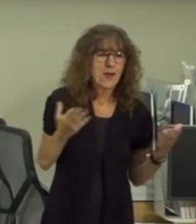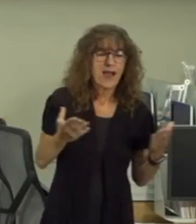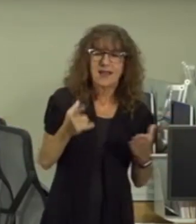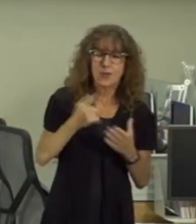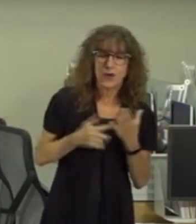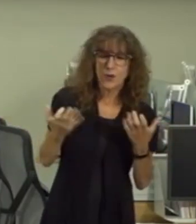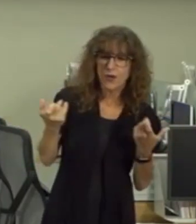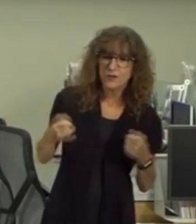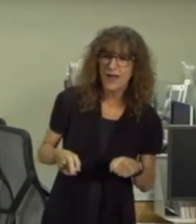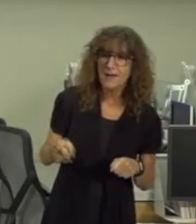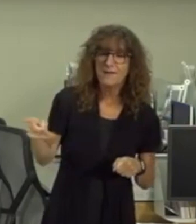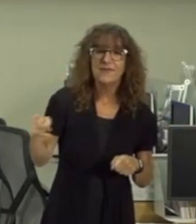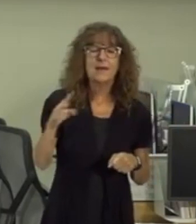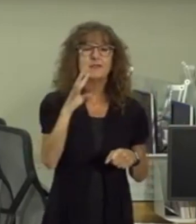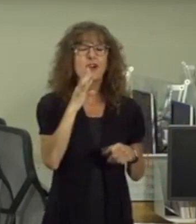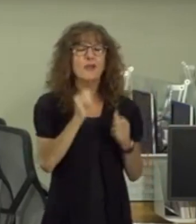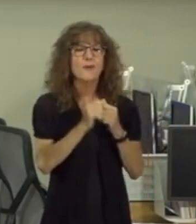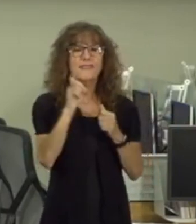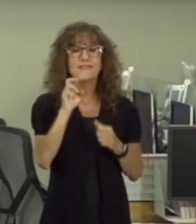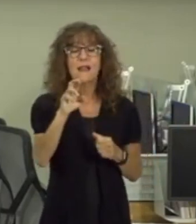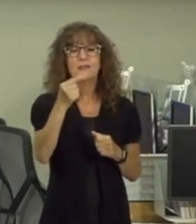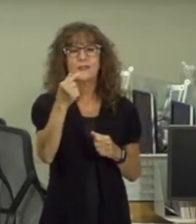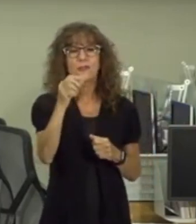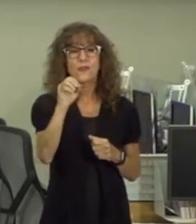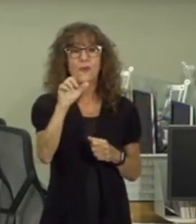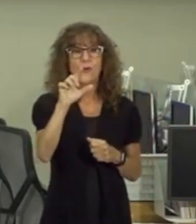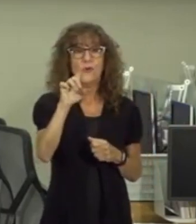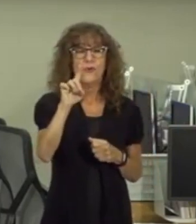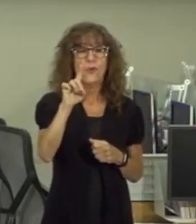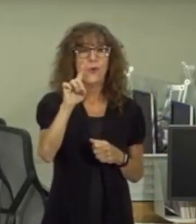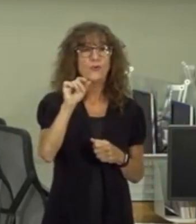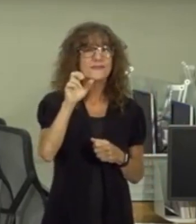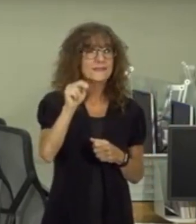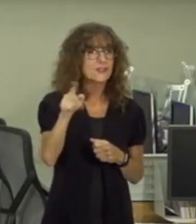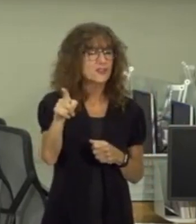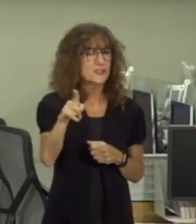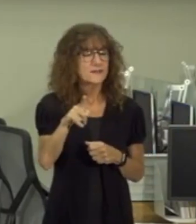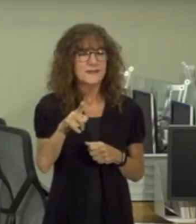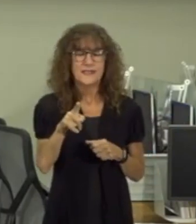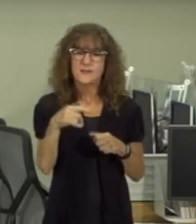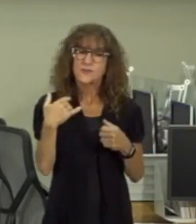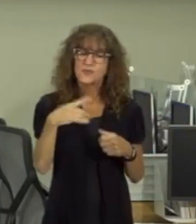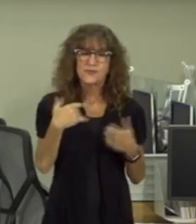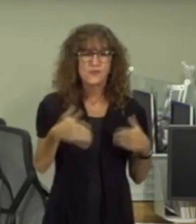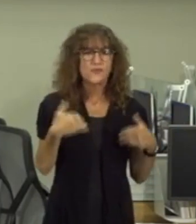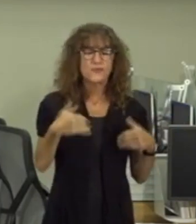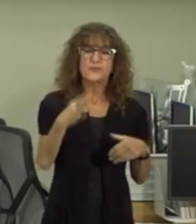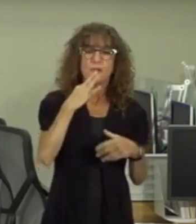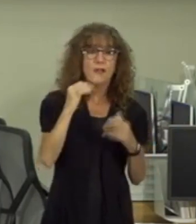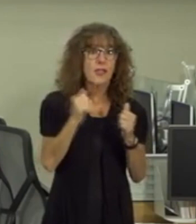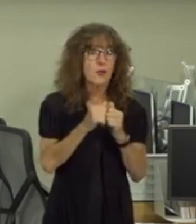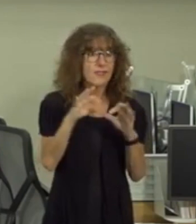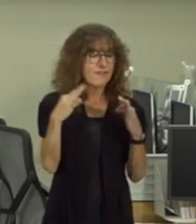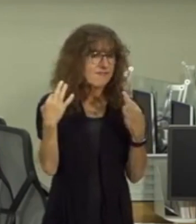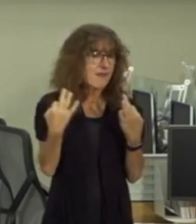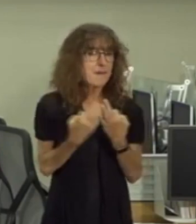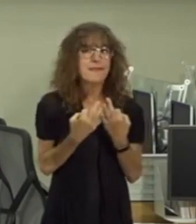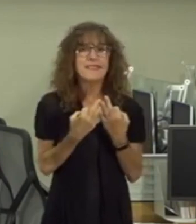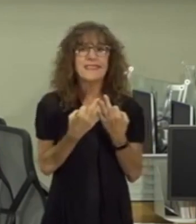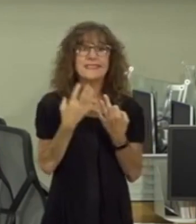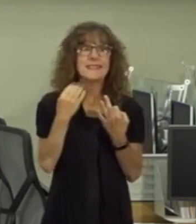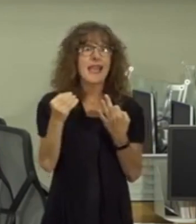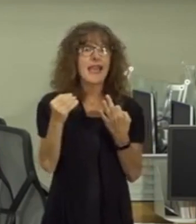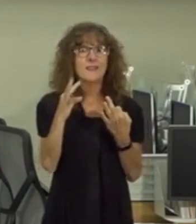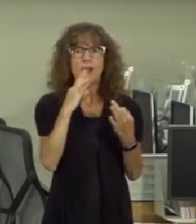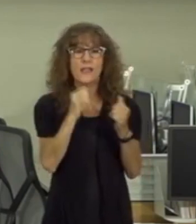so i've been talking to dr golson i know that she has been really diligent in making sure that she communicates with our families uh and also